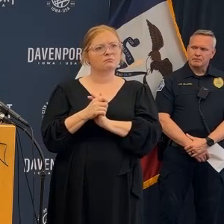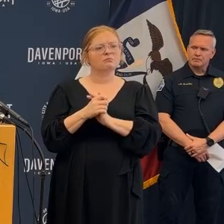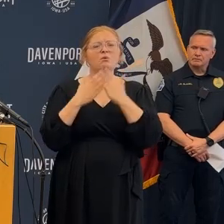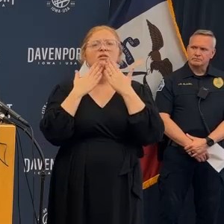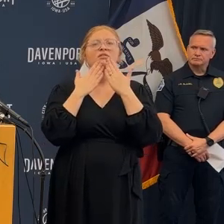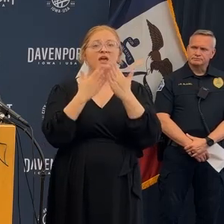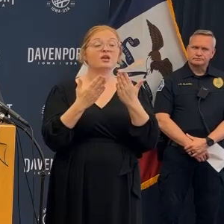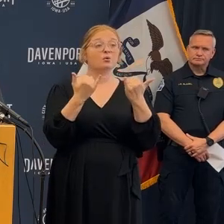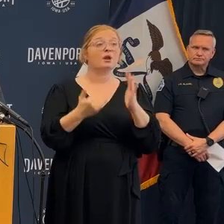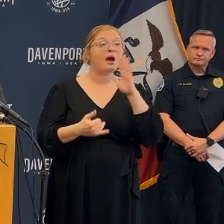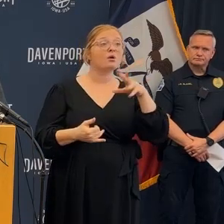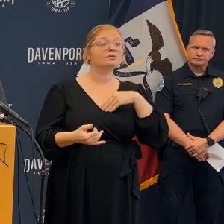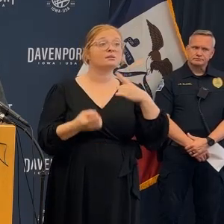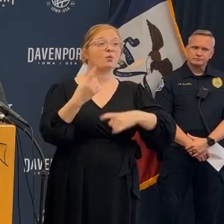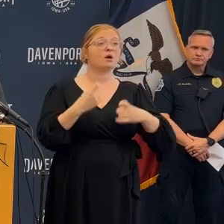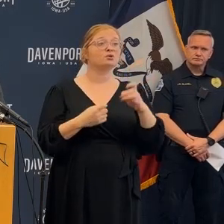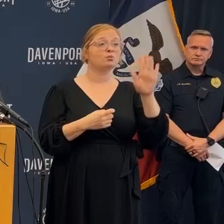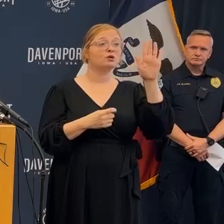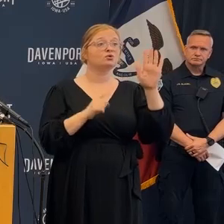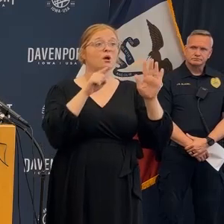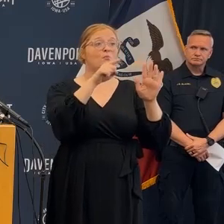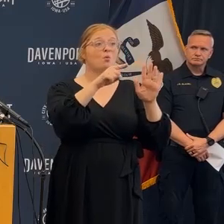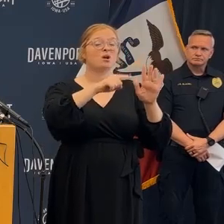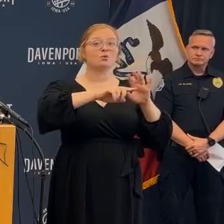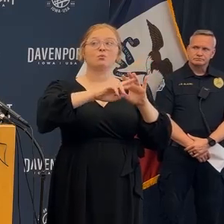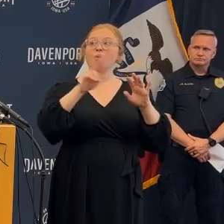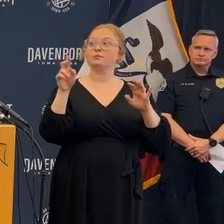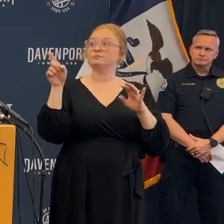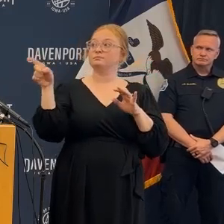these are not these are the people that are saving lives